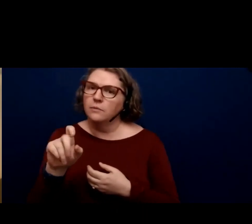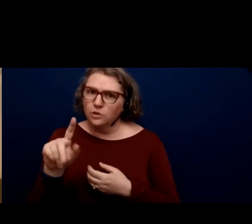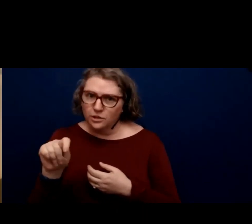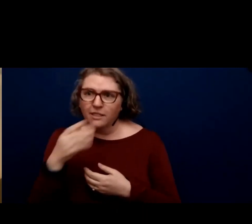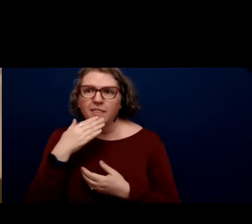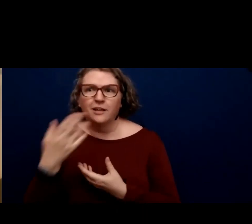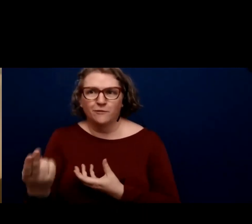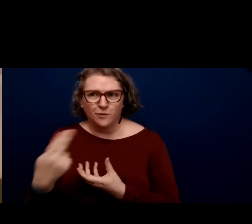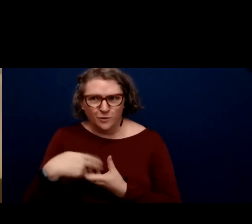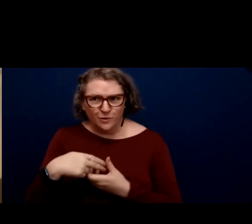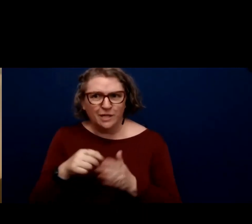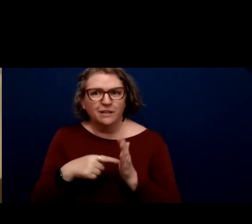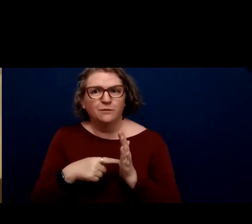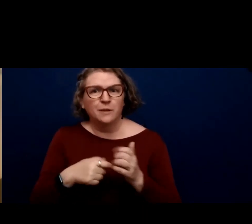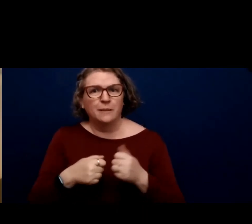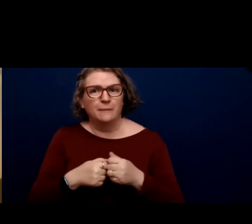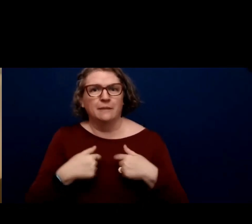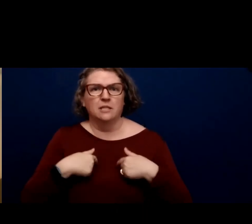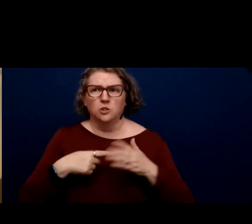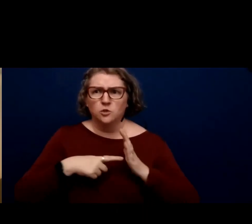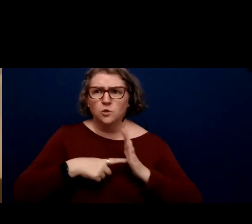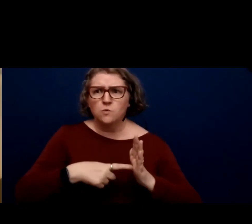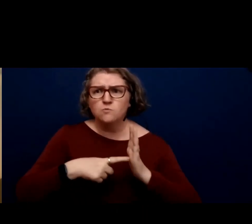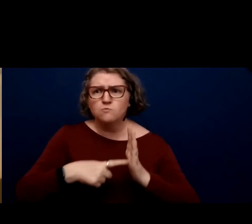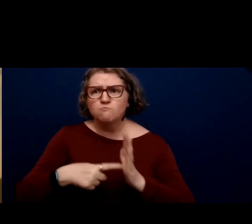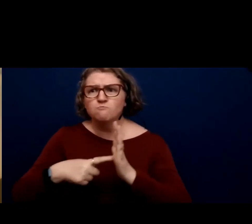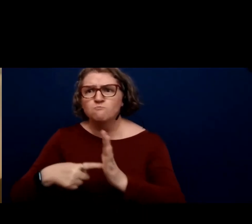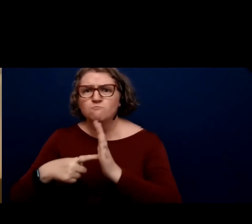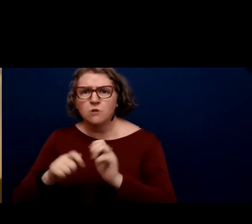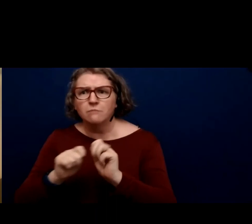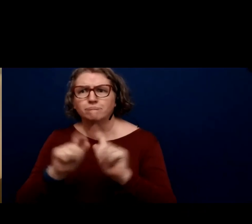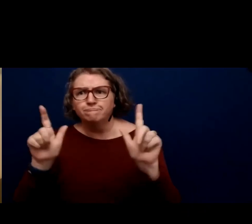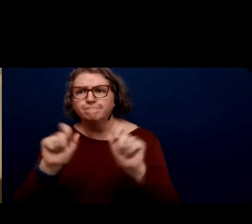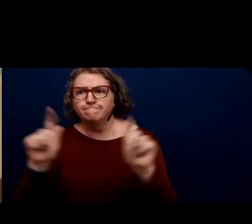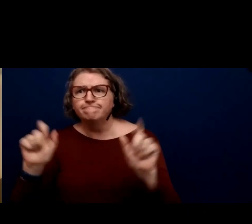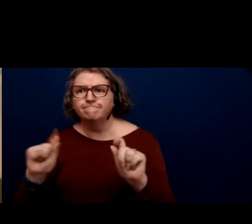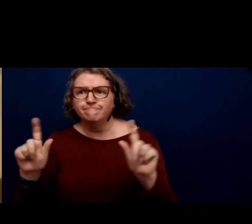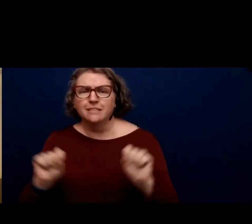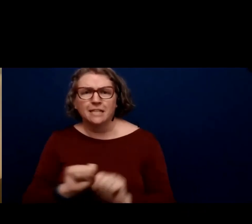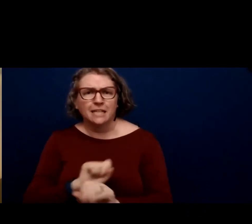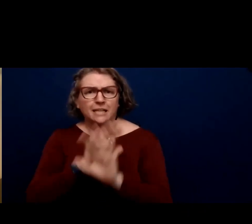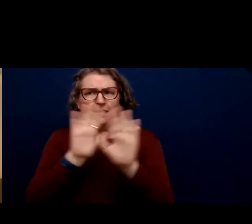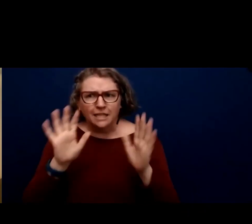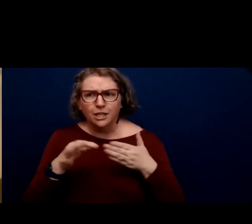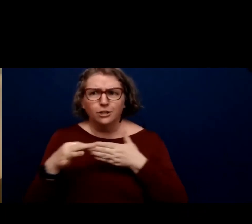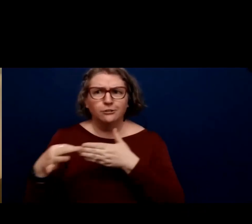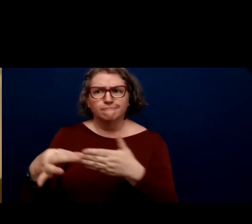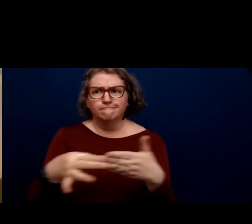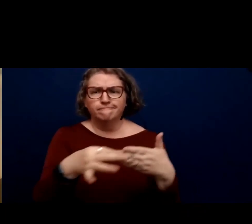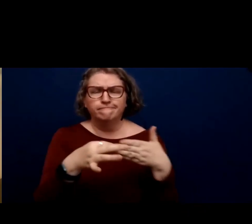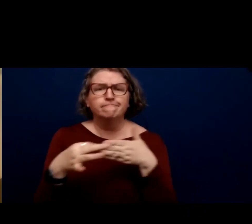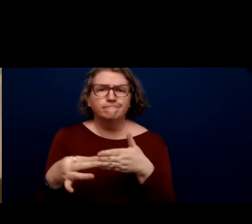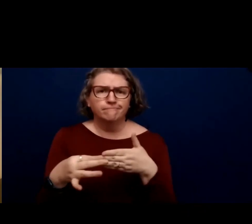displaying all that the platform has to offer and really all that the program has to offer.